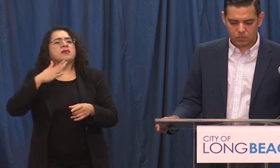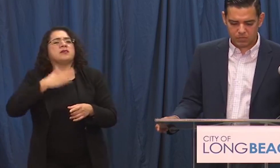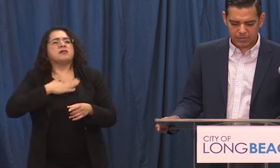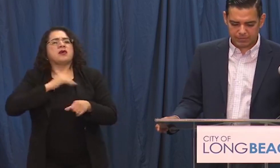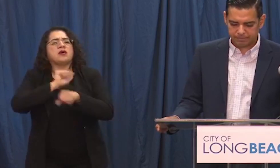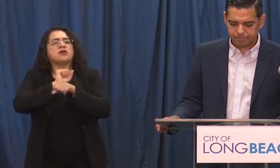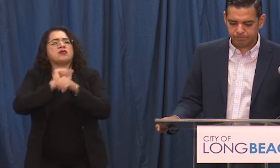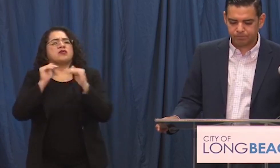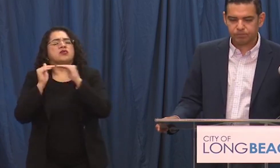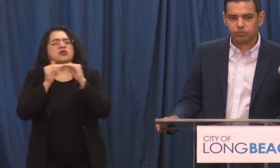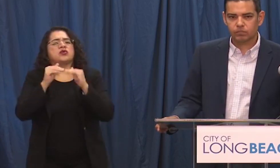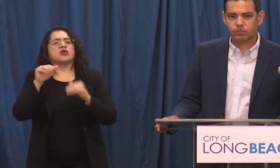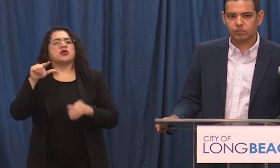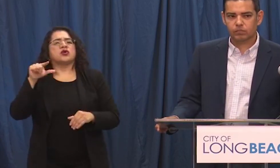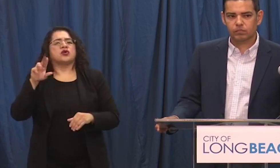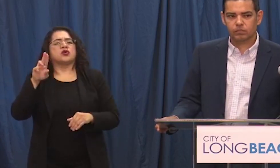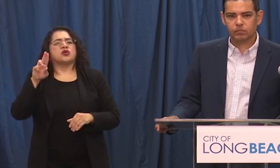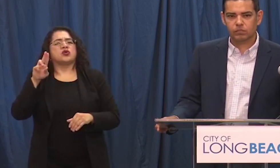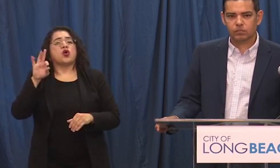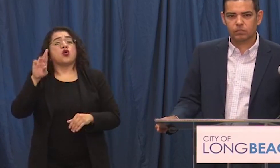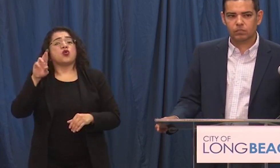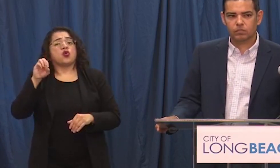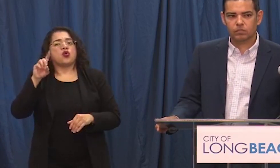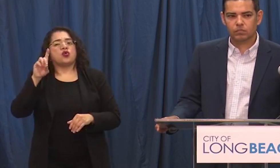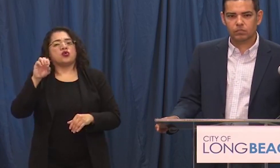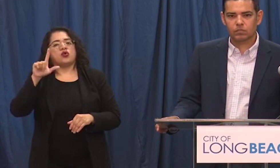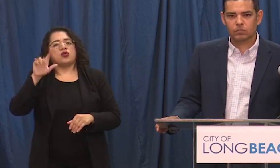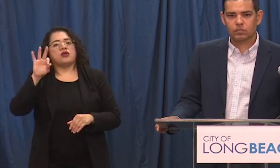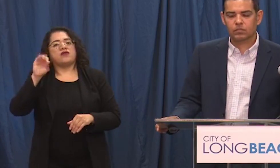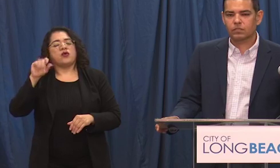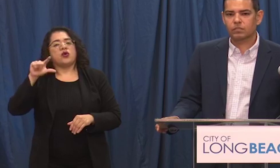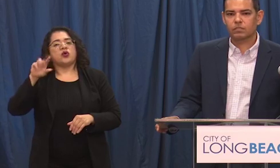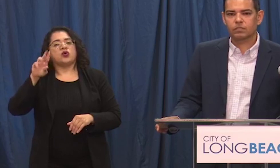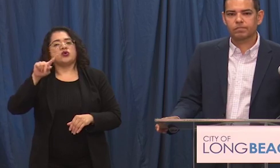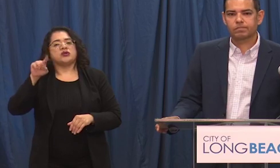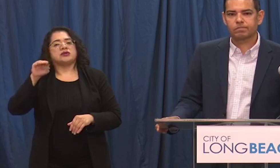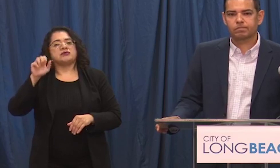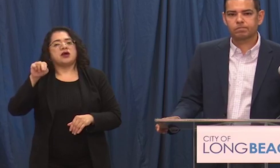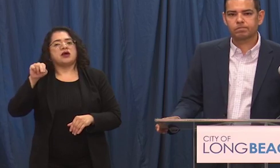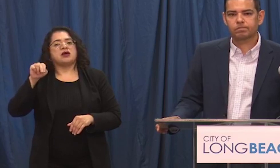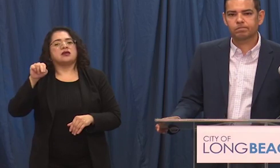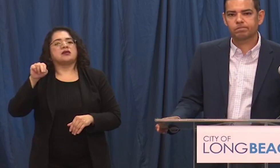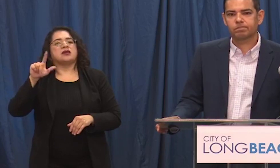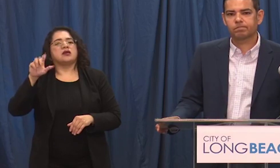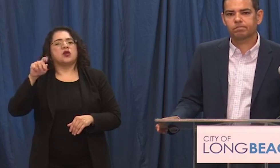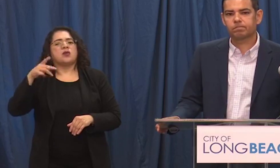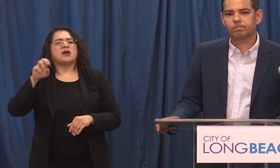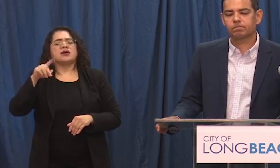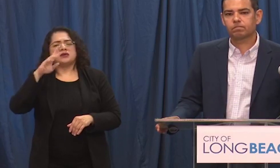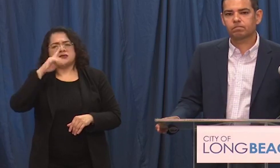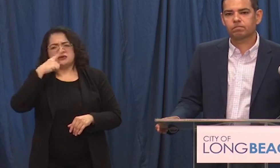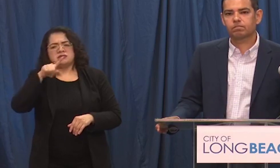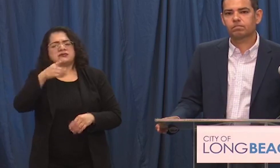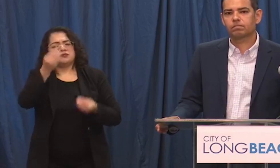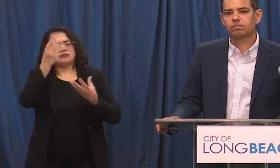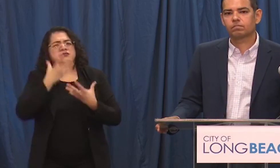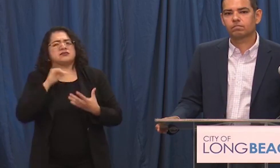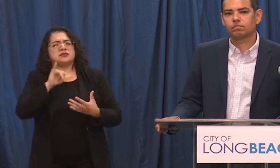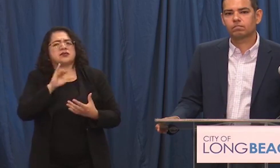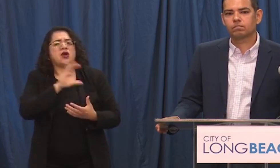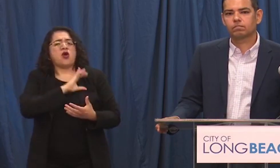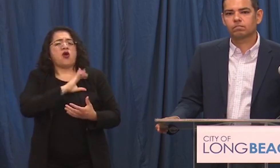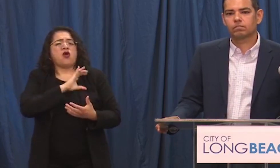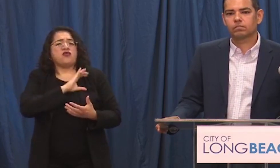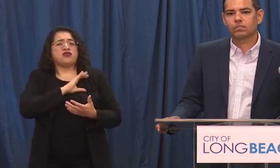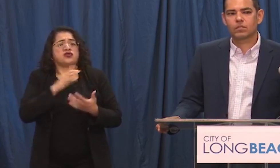lopez can you tell us the identity of the officer who shot him with the rubber bullet and let us know if that officer will be back